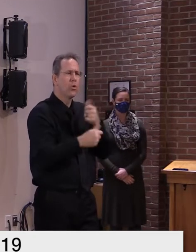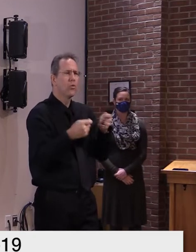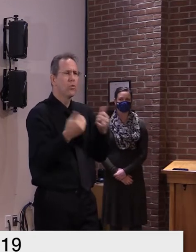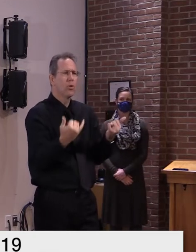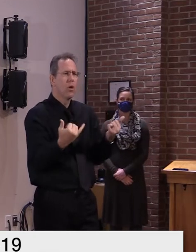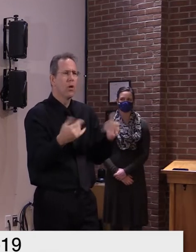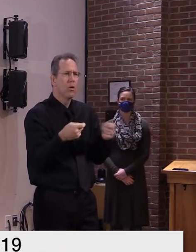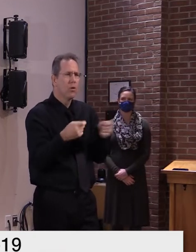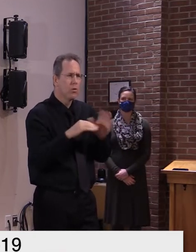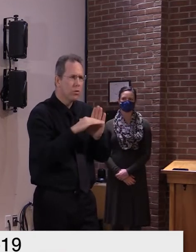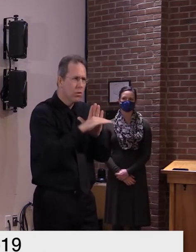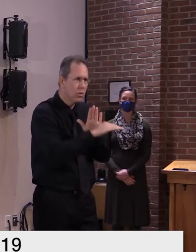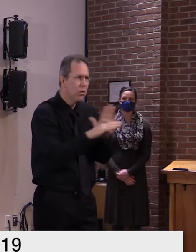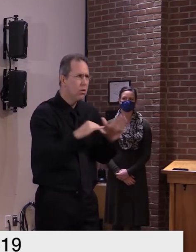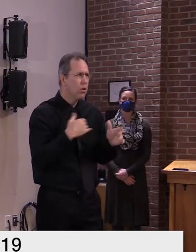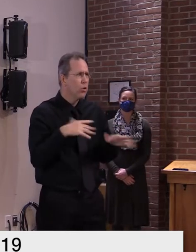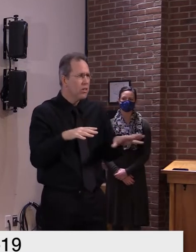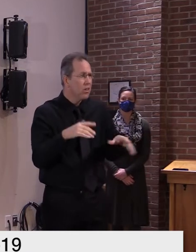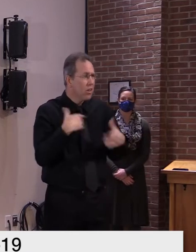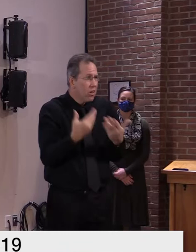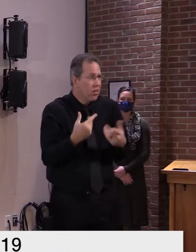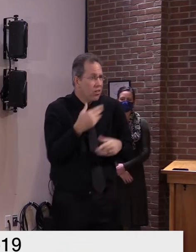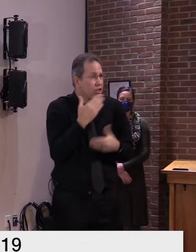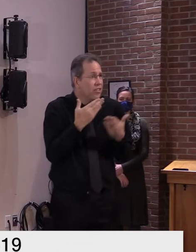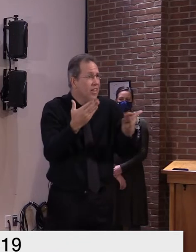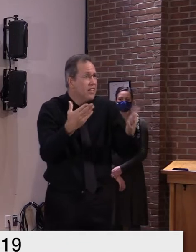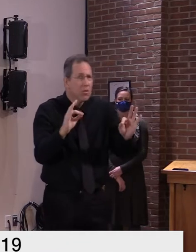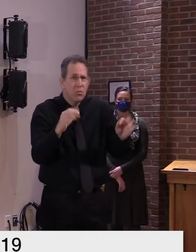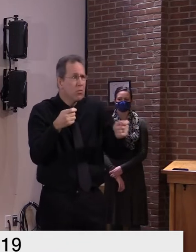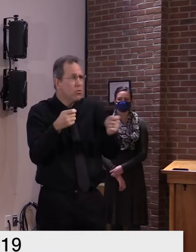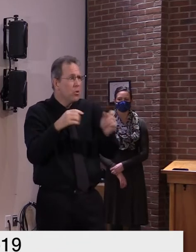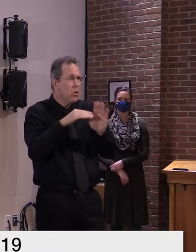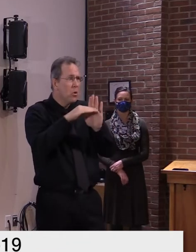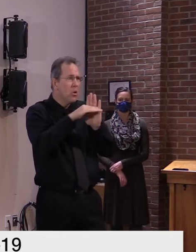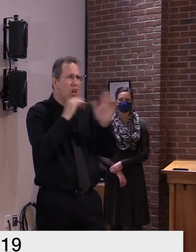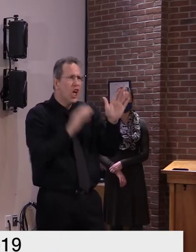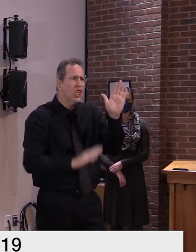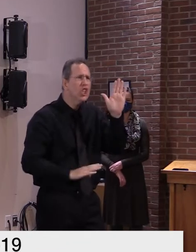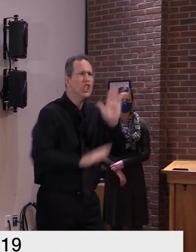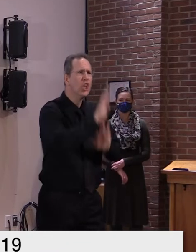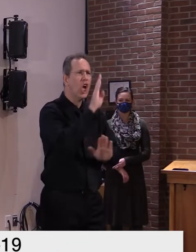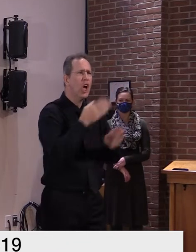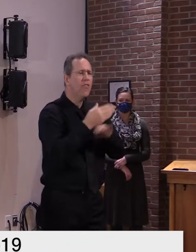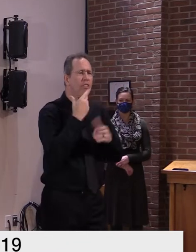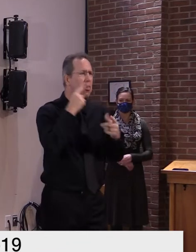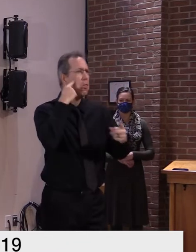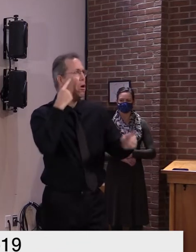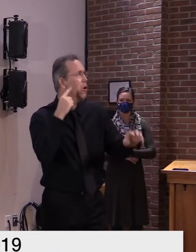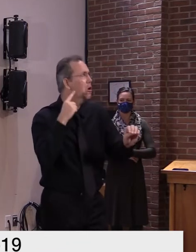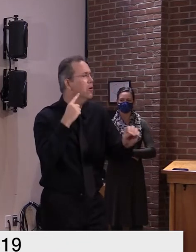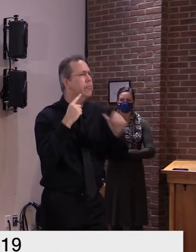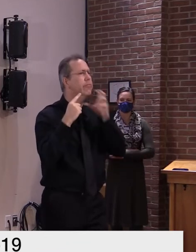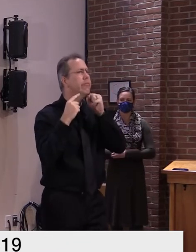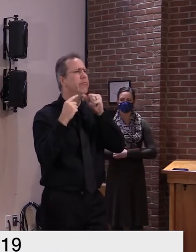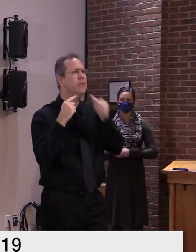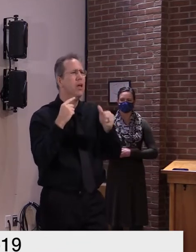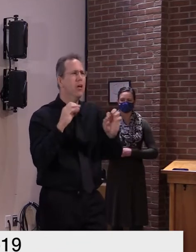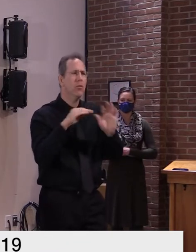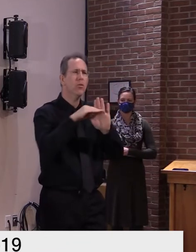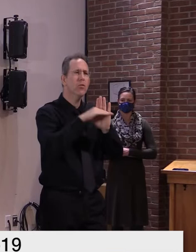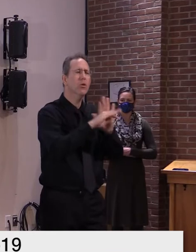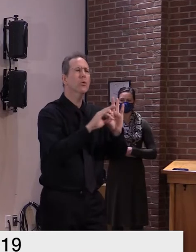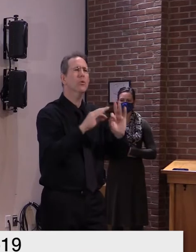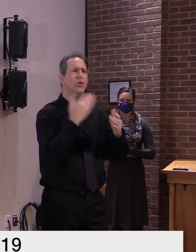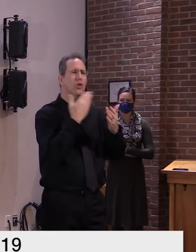did uh over thanksgiving appears to be paying off because it seemed as though it seems as though we're not seeing that surge on the surge